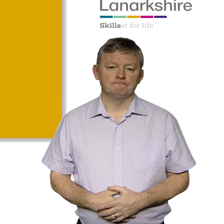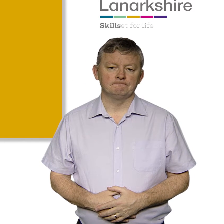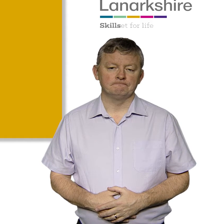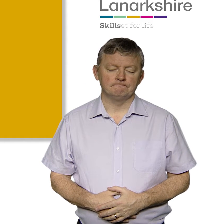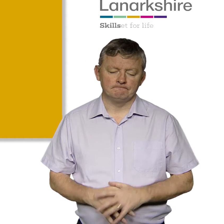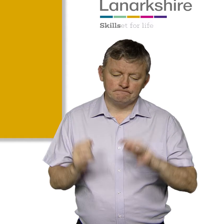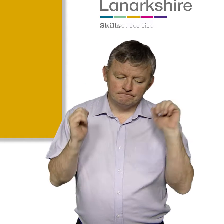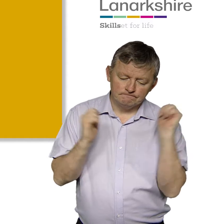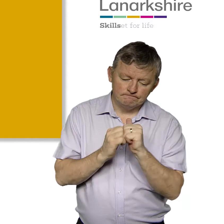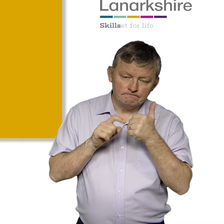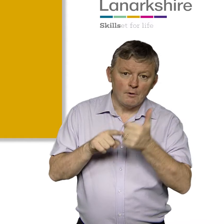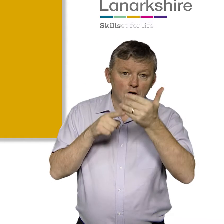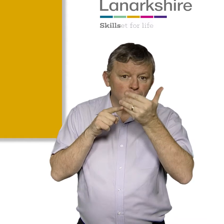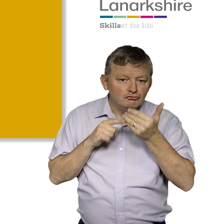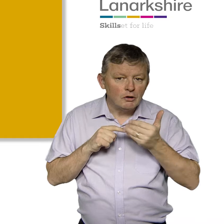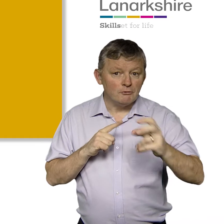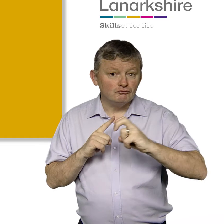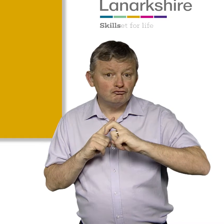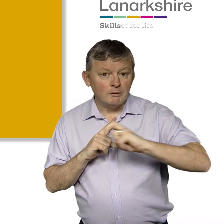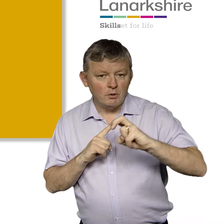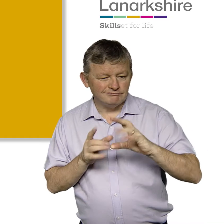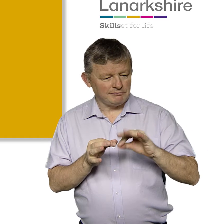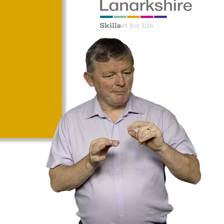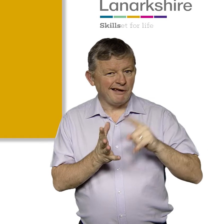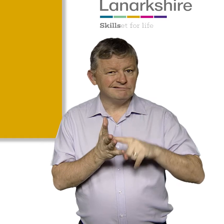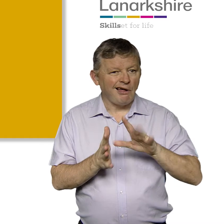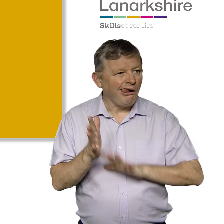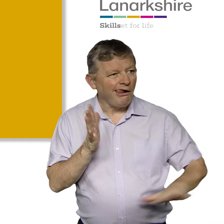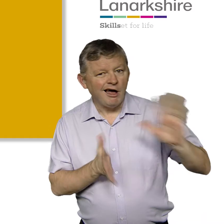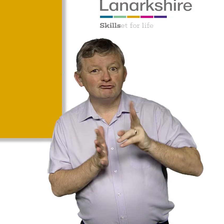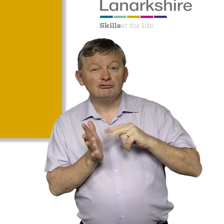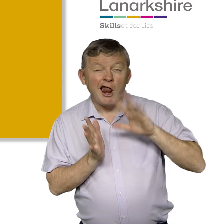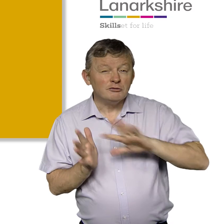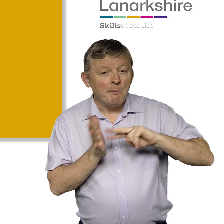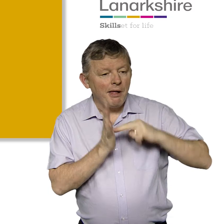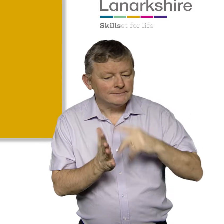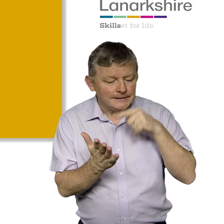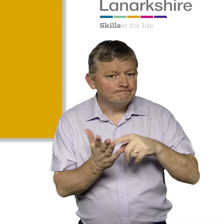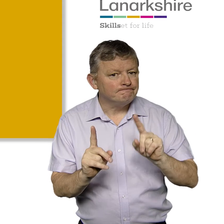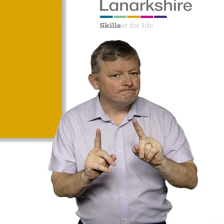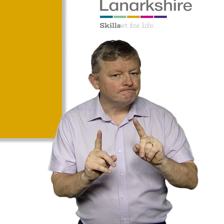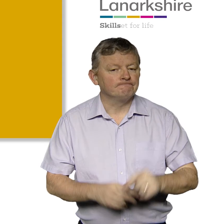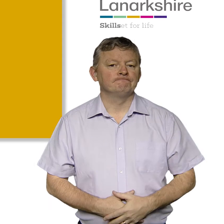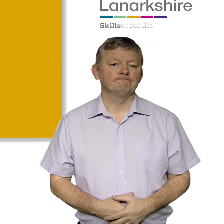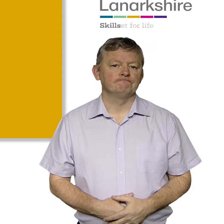We share the long-term goal for transport set out in the BSL National Plan Which is